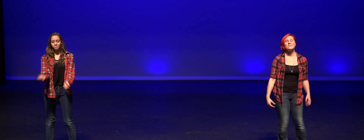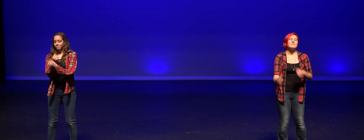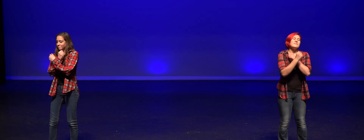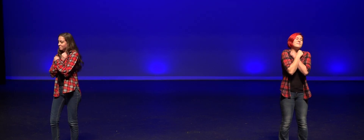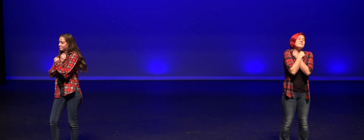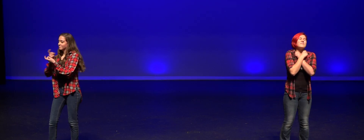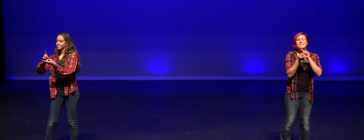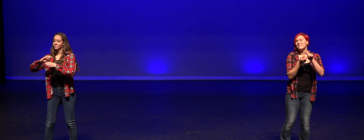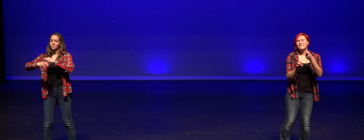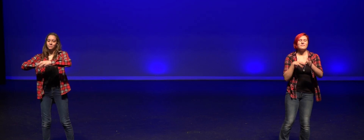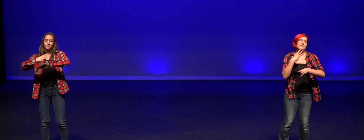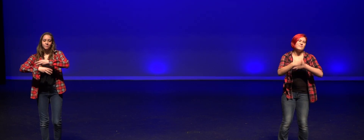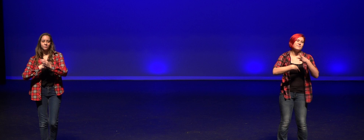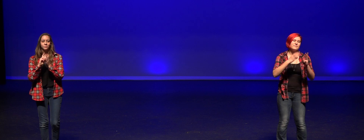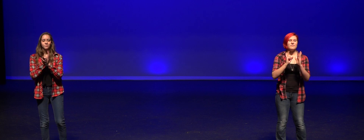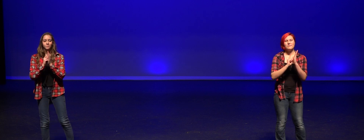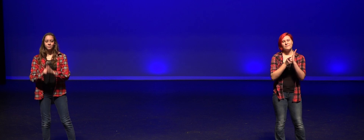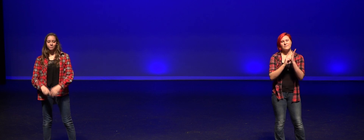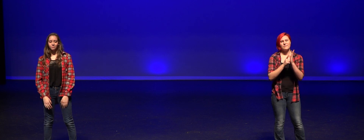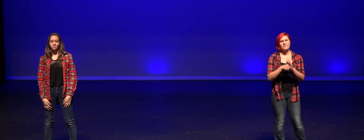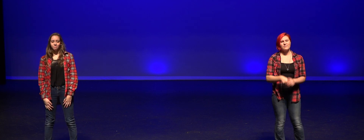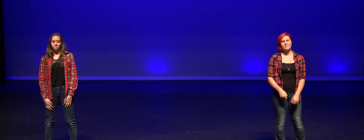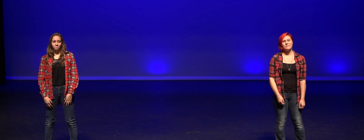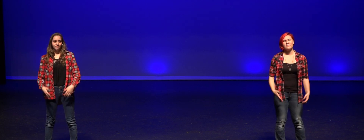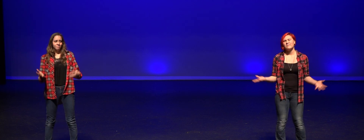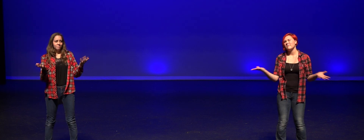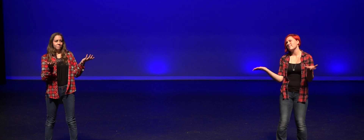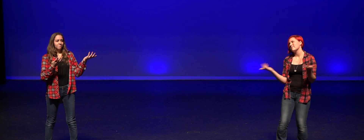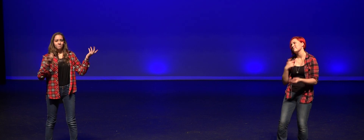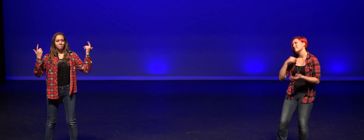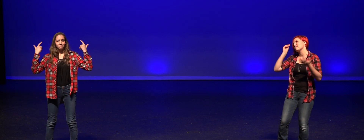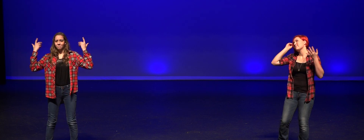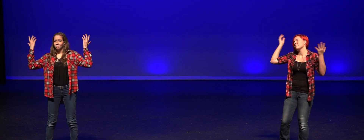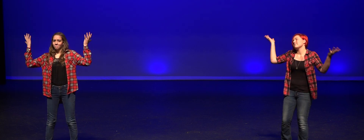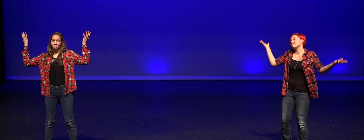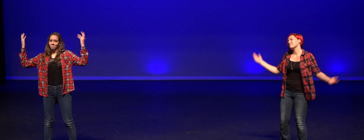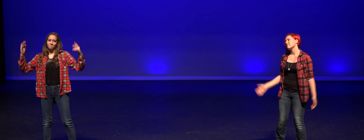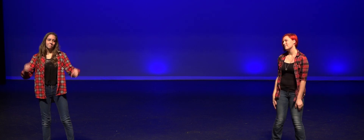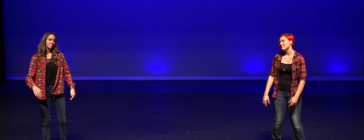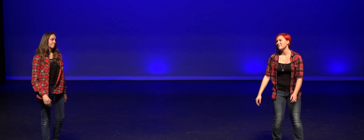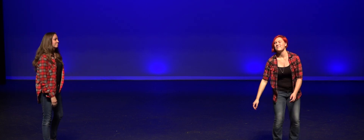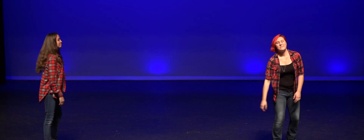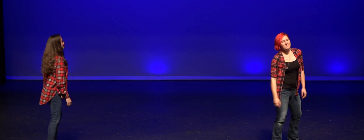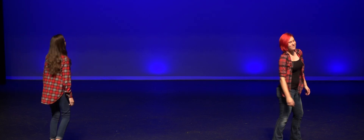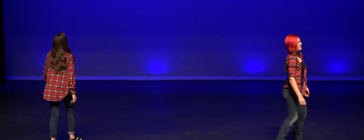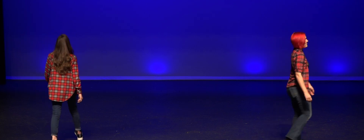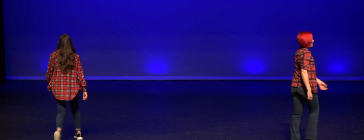Love can change the world in a moment And what do I know? What do